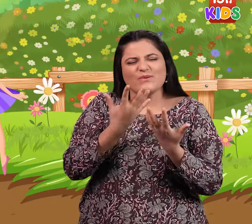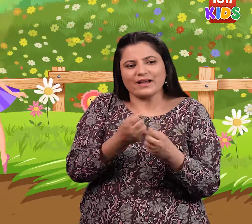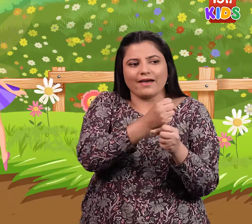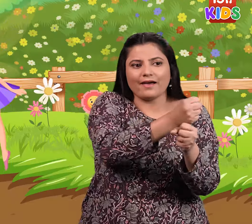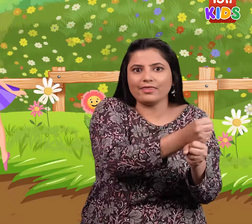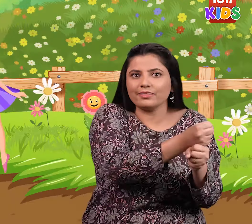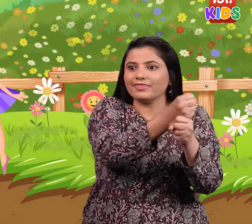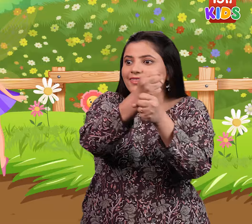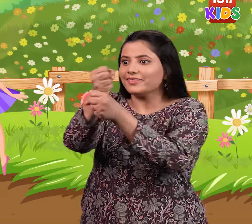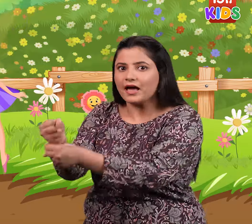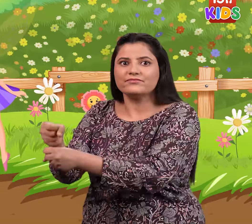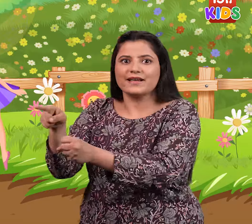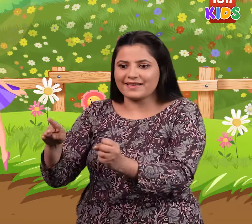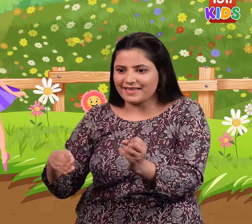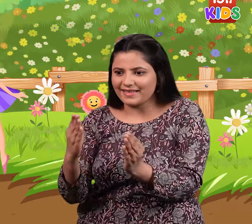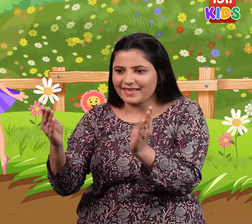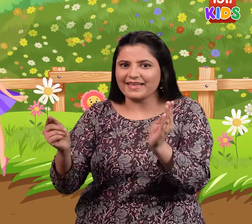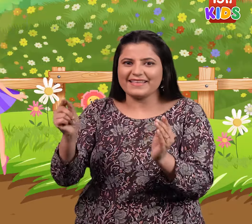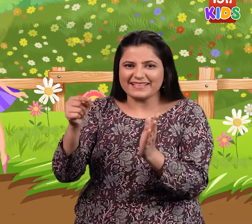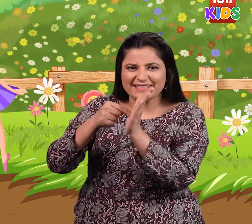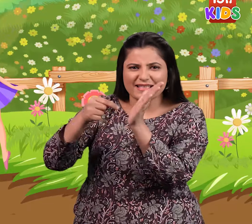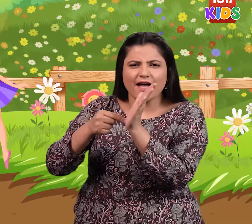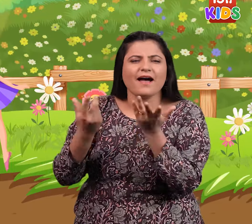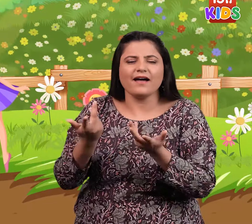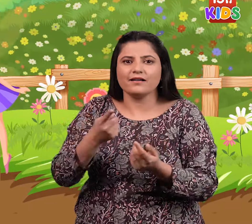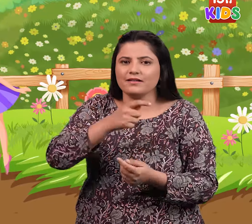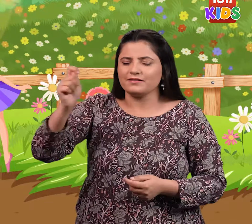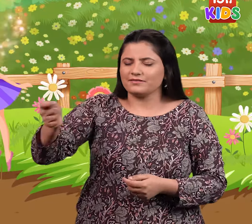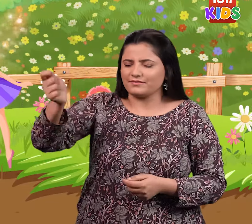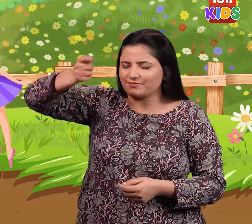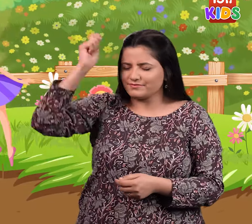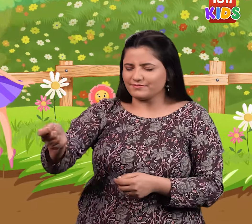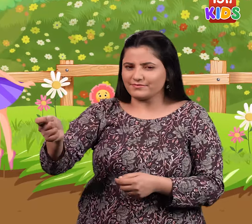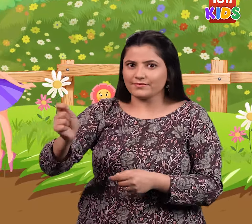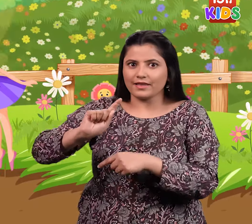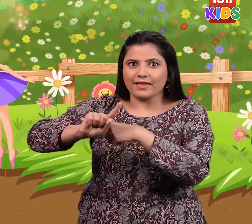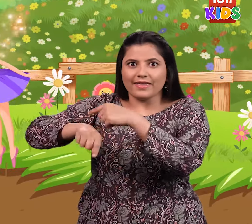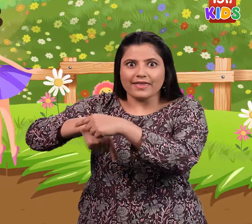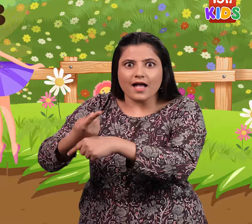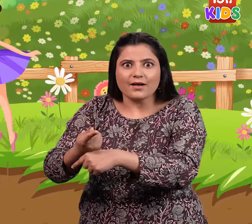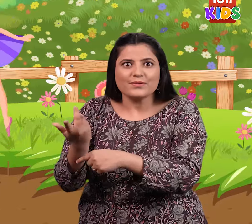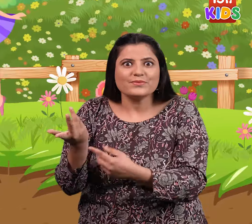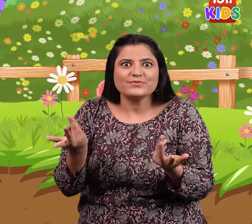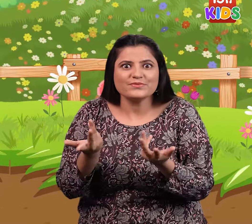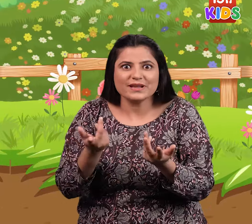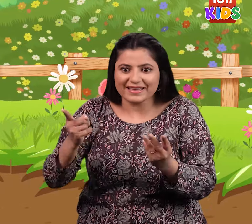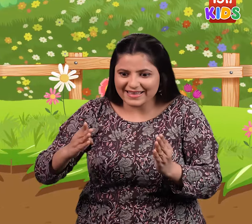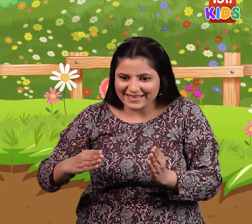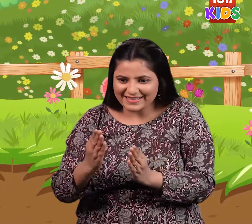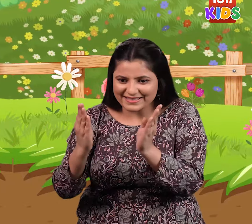Now I am going to give you a gift. As the fairy moved her magic wand, The cactus got a beautiful